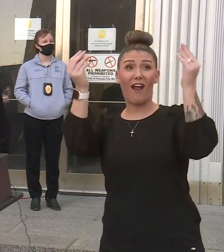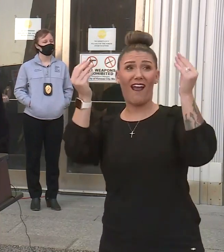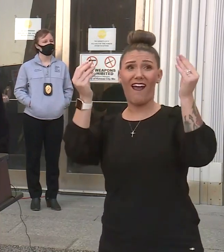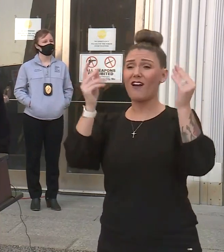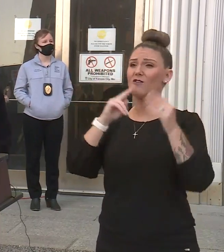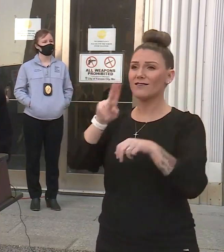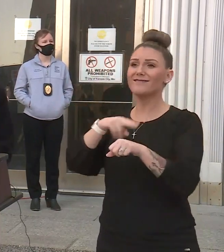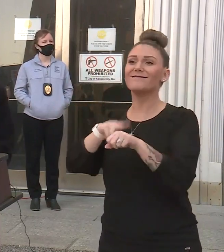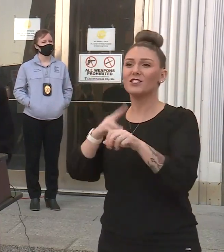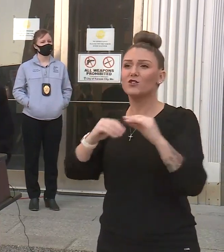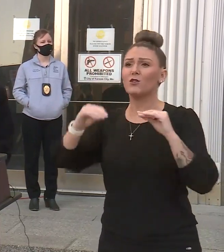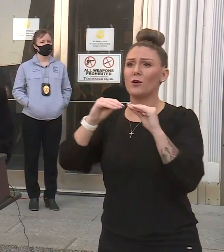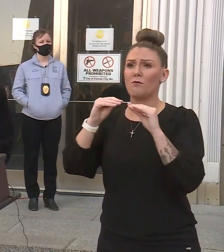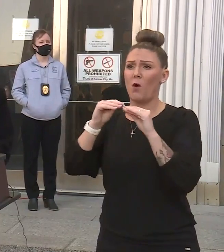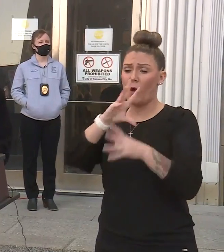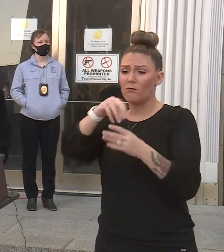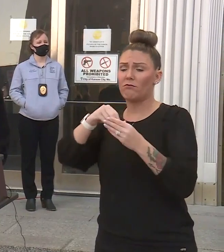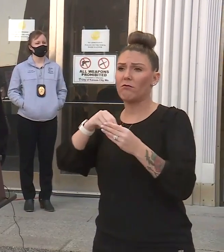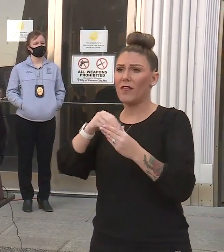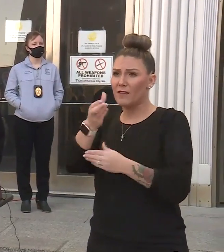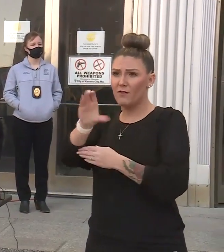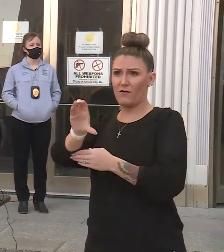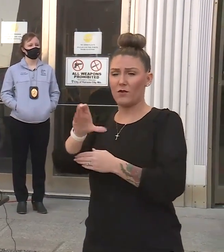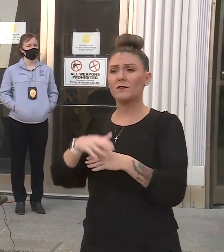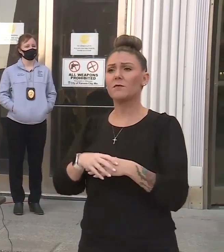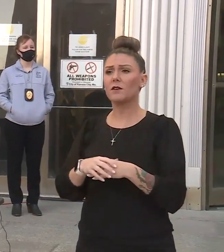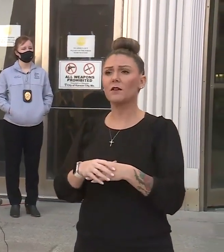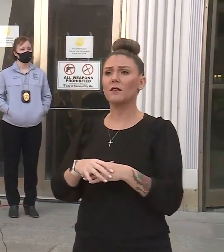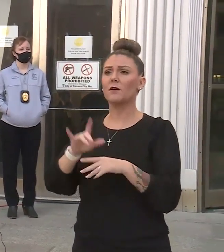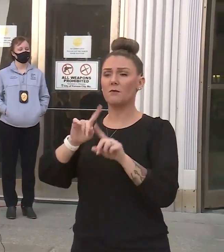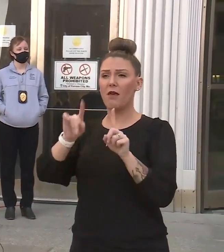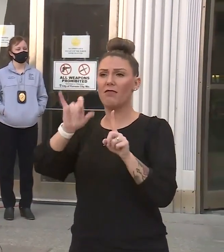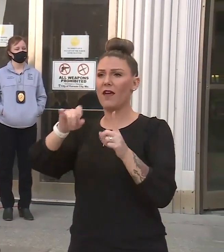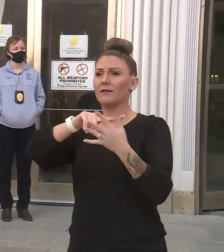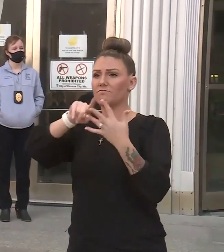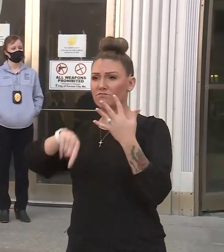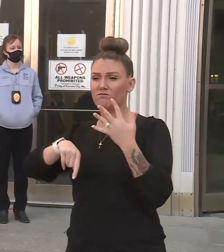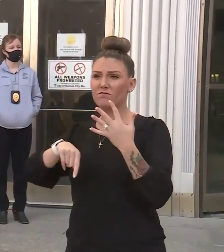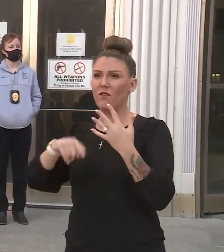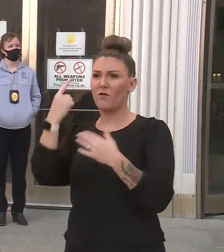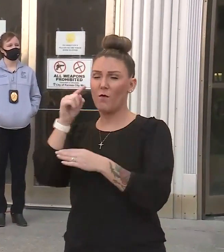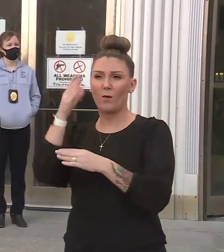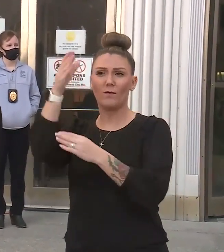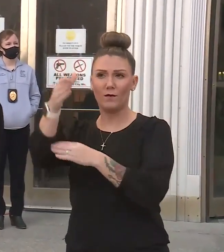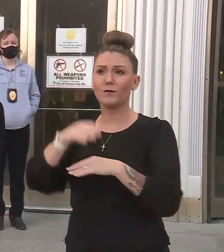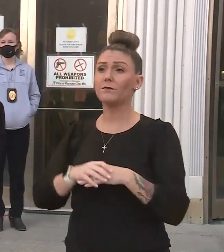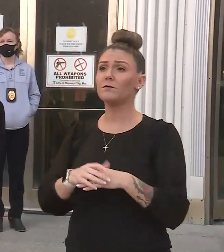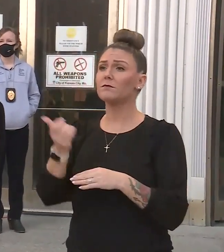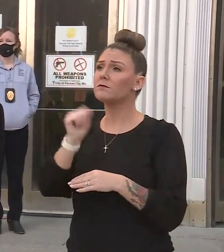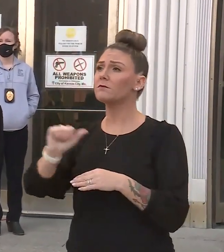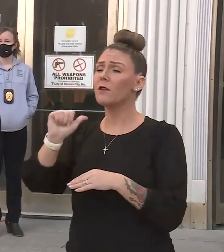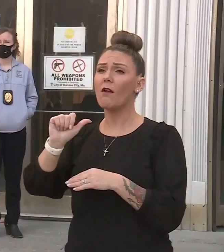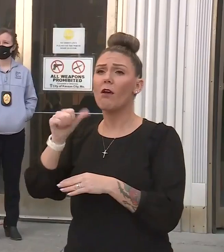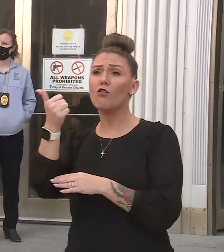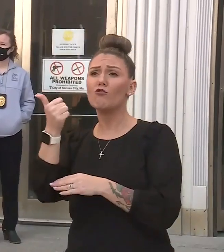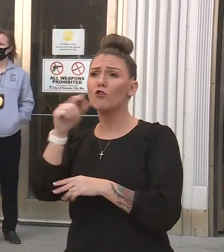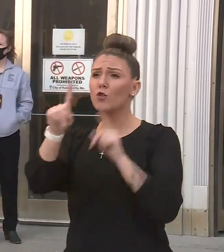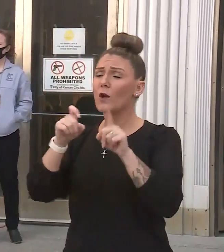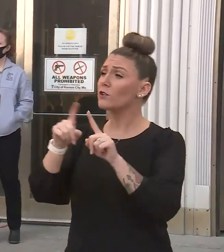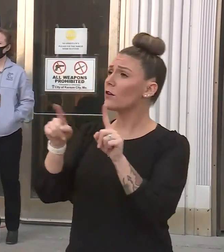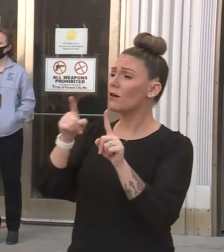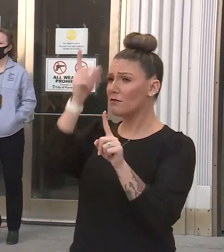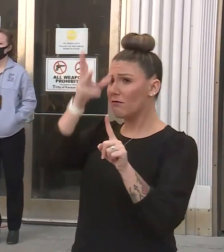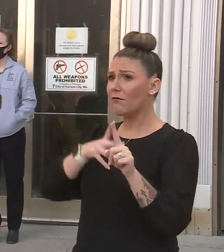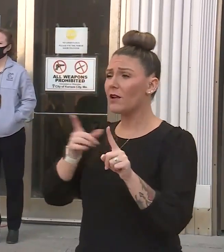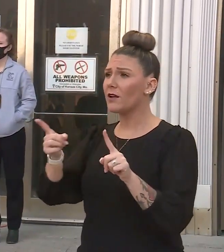naturally more be a part of our enforcement efforts. But those will be the steps that are taken long term with this. Any other questions for me? Are we good with Dr. Archer?